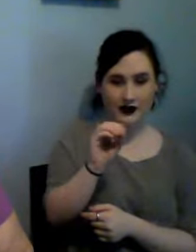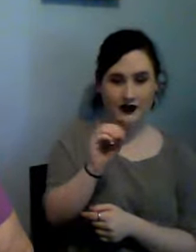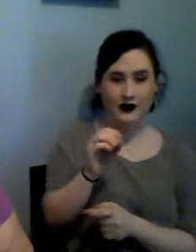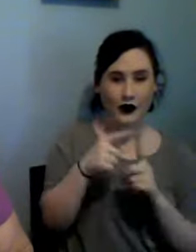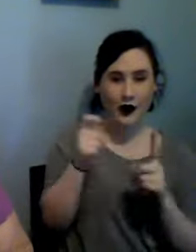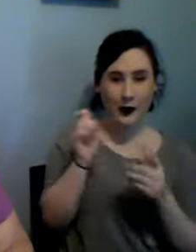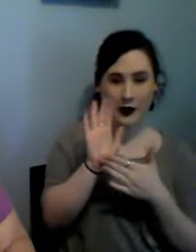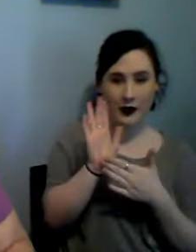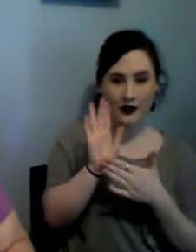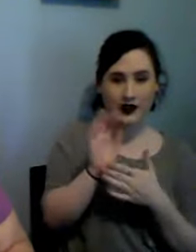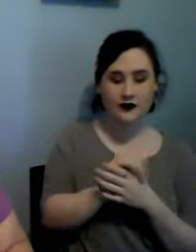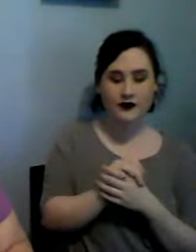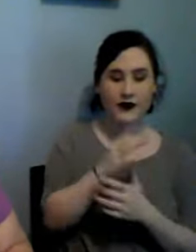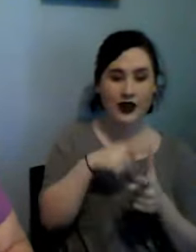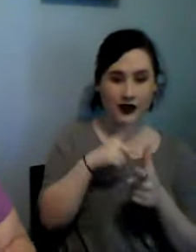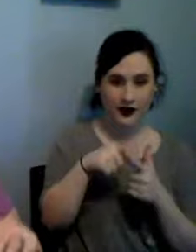and then